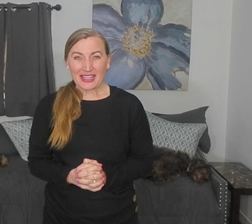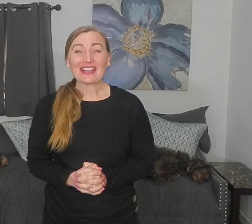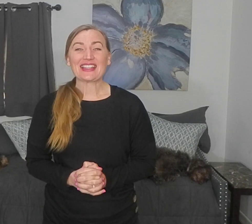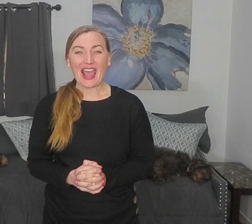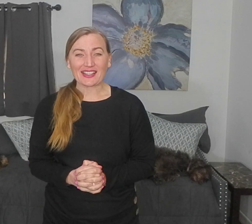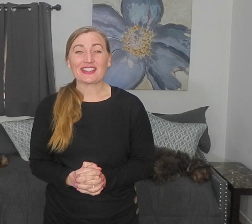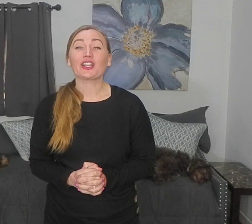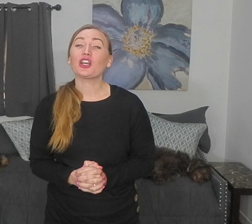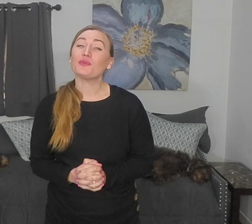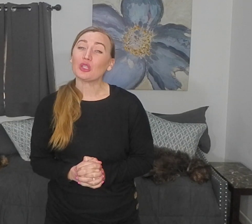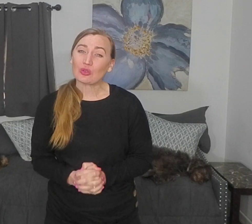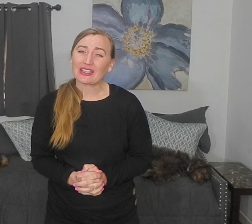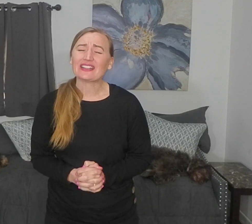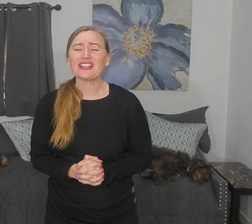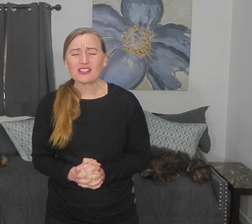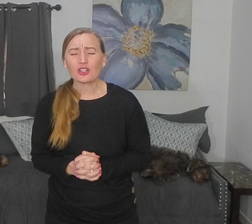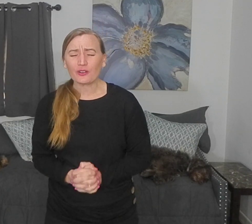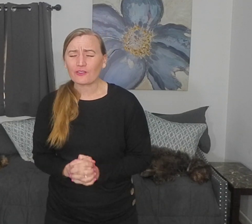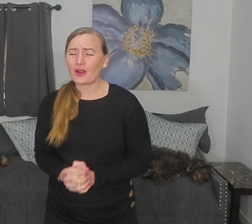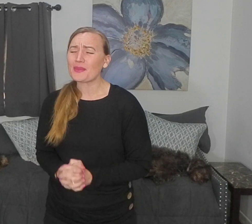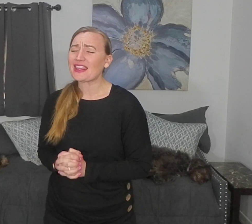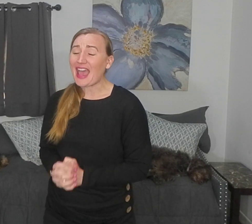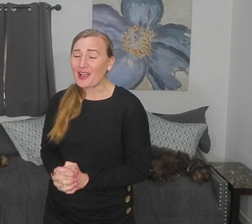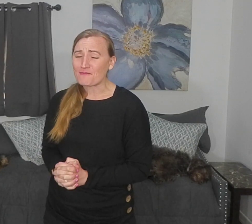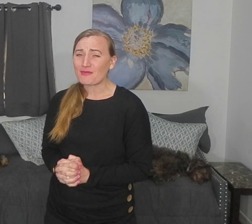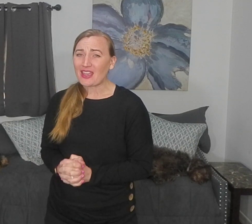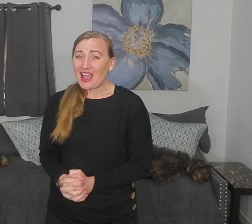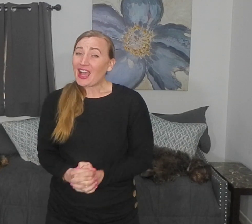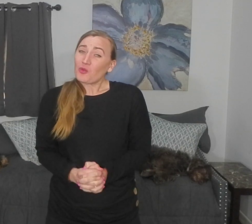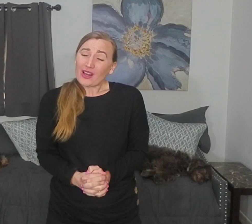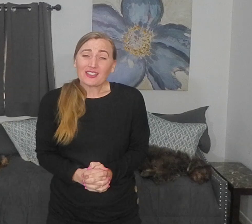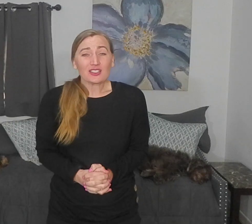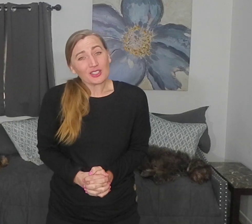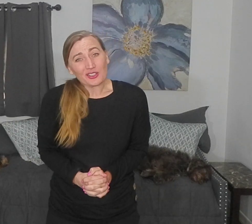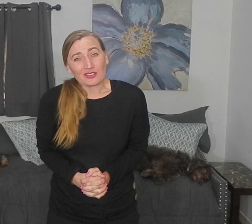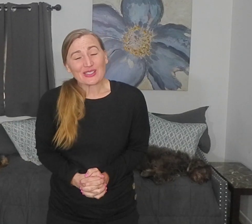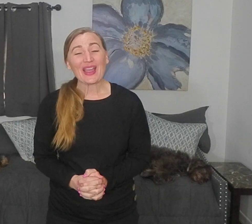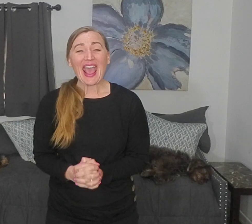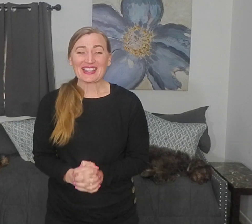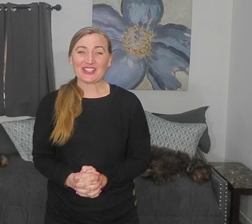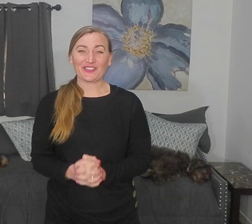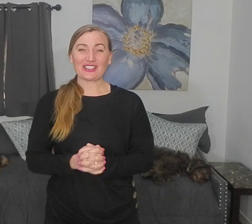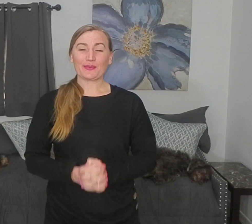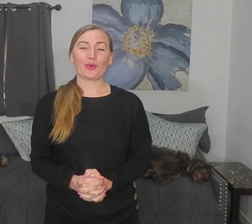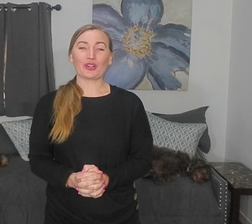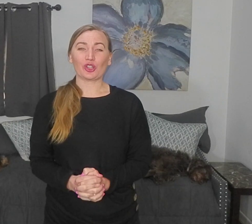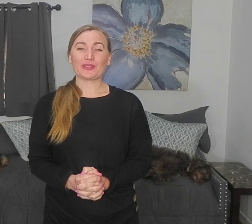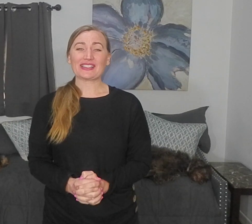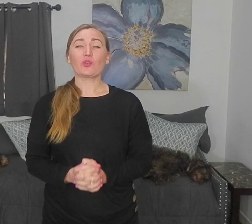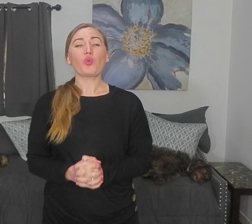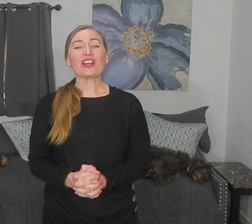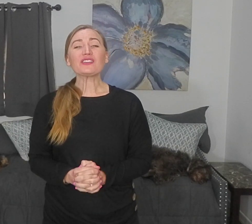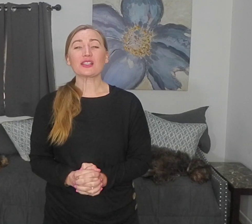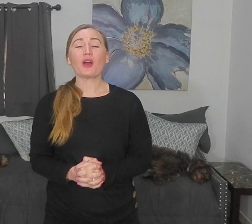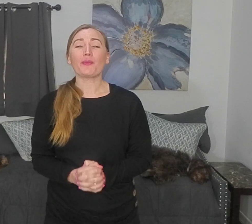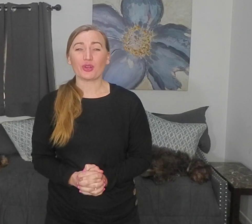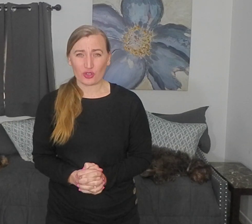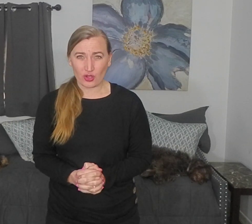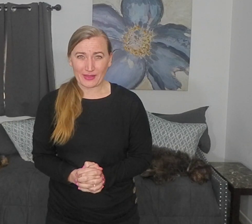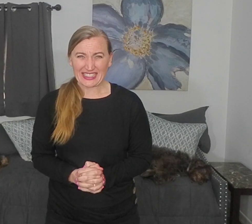the ataxia community. Let's learn from them. I wanted to learn. So I asked different support groups. I said, what are some upper extremity